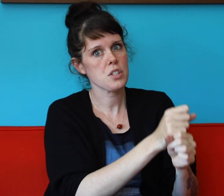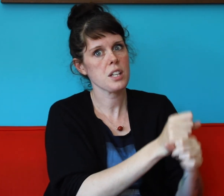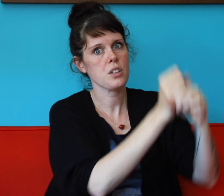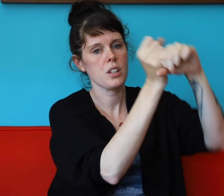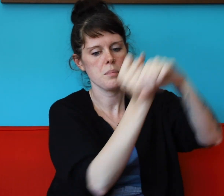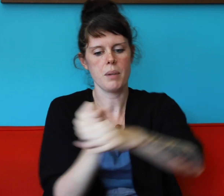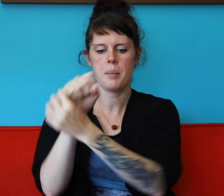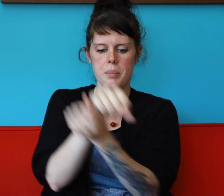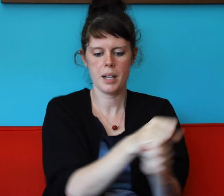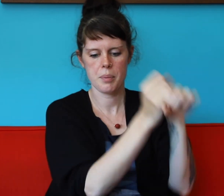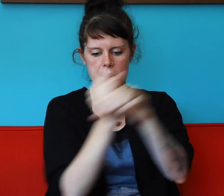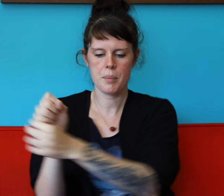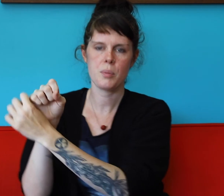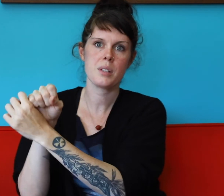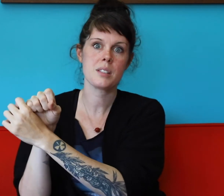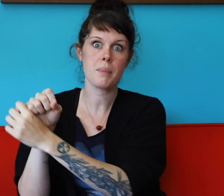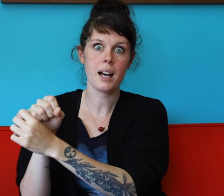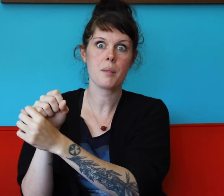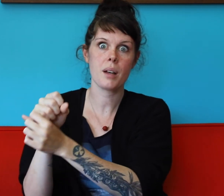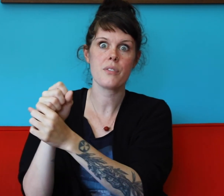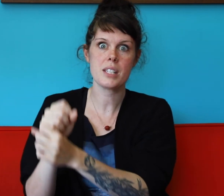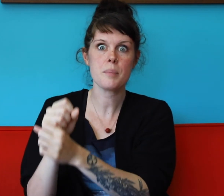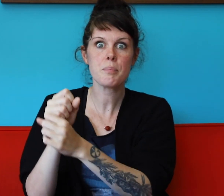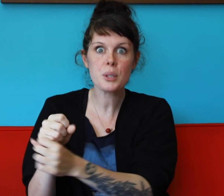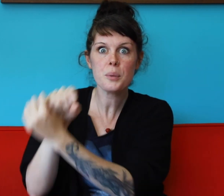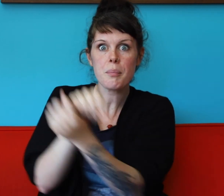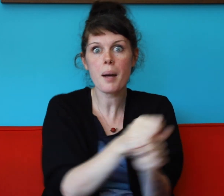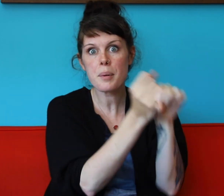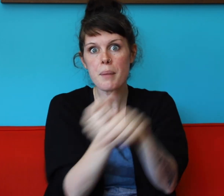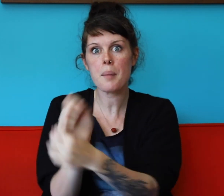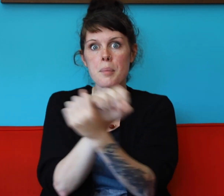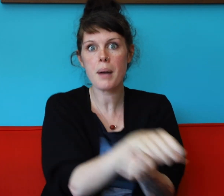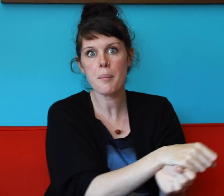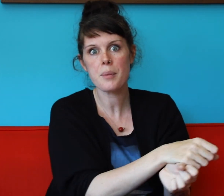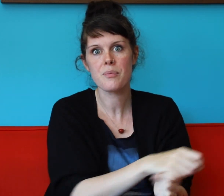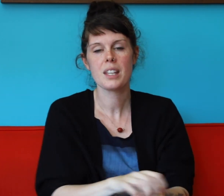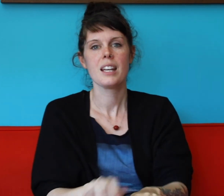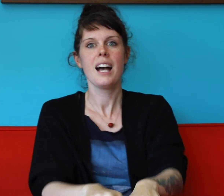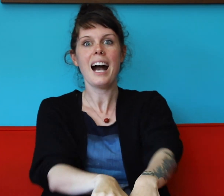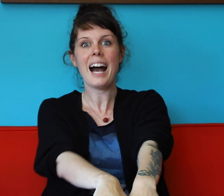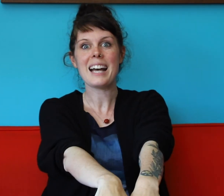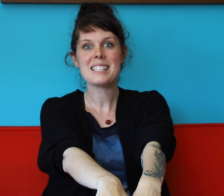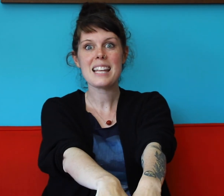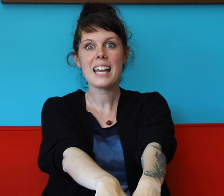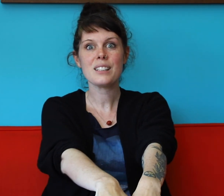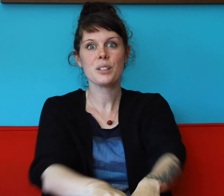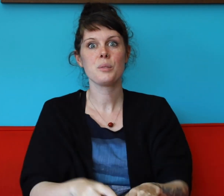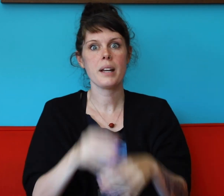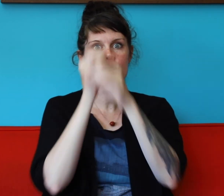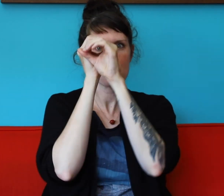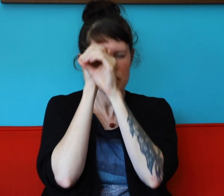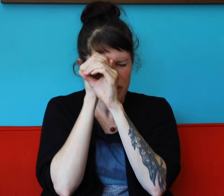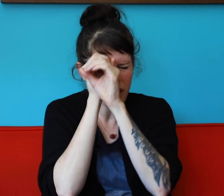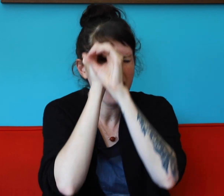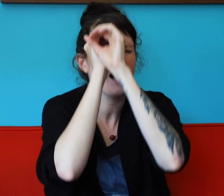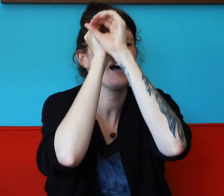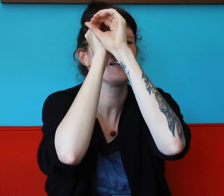she could mop, mop, mop, was the bottom of the deep blue mop, mop, mop. a sailor went to find